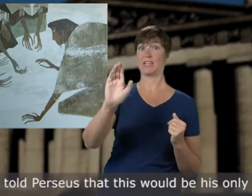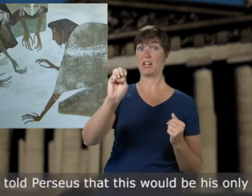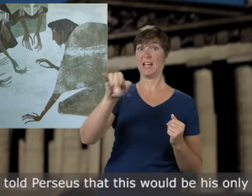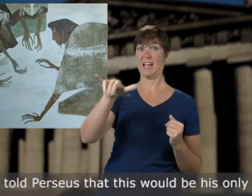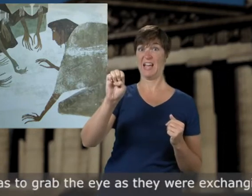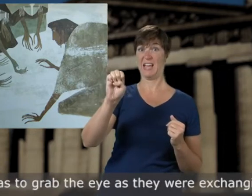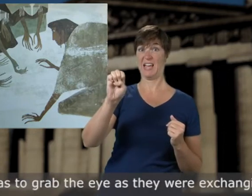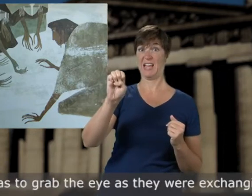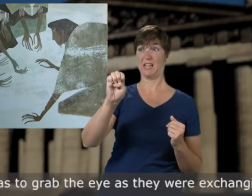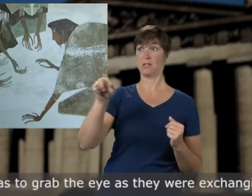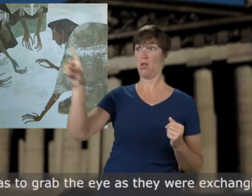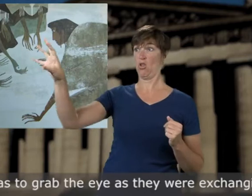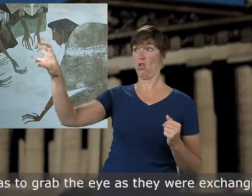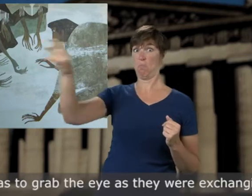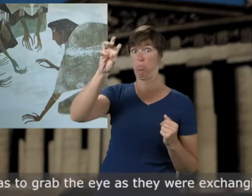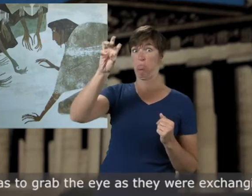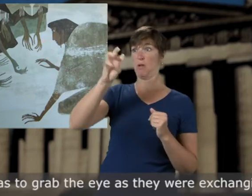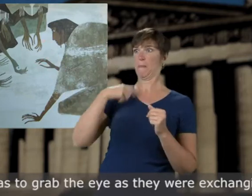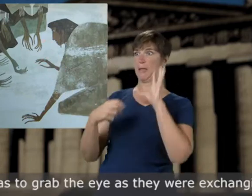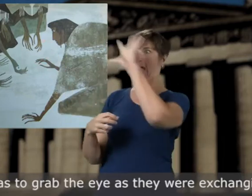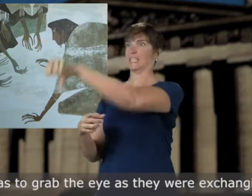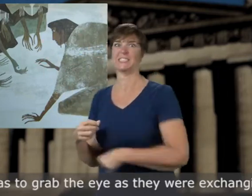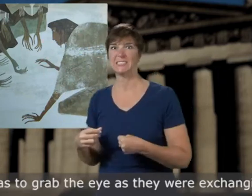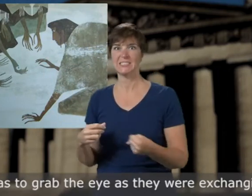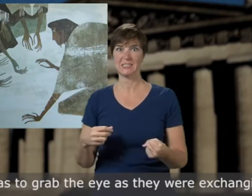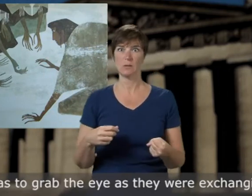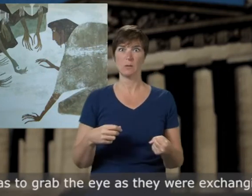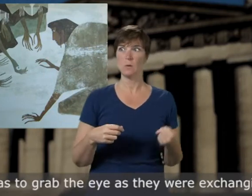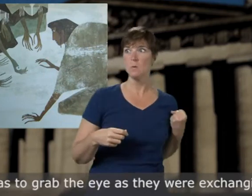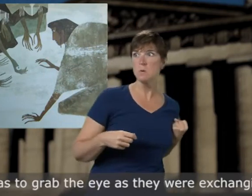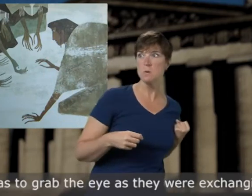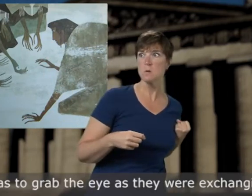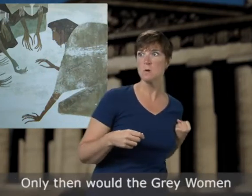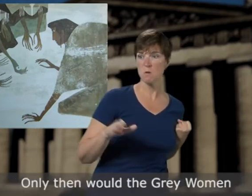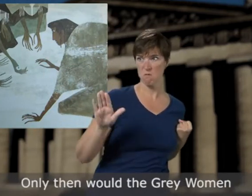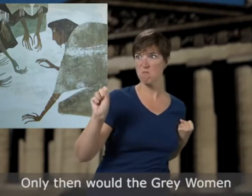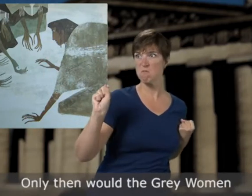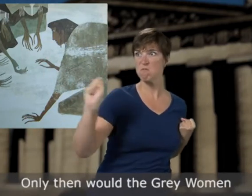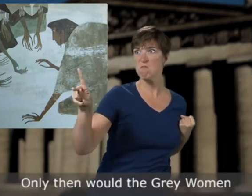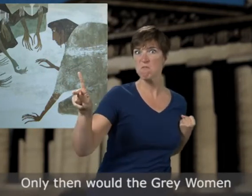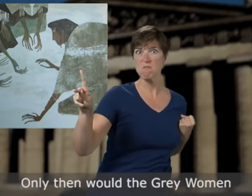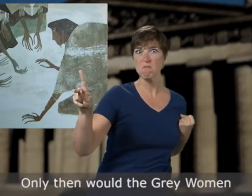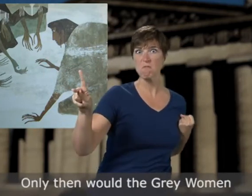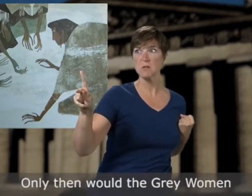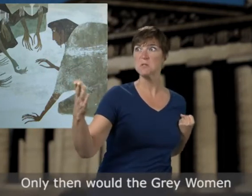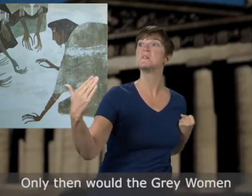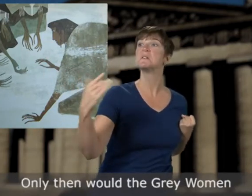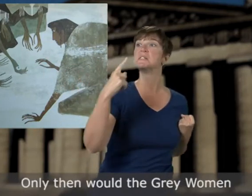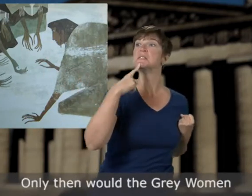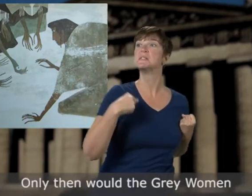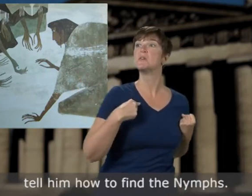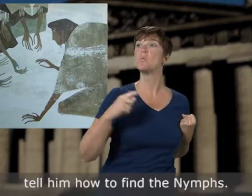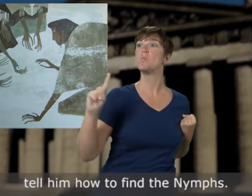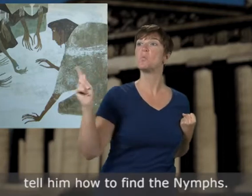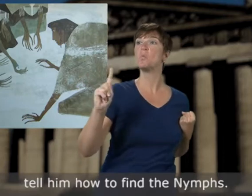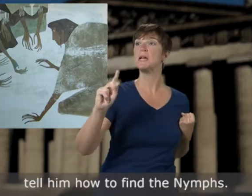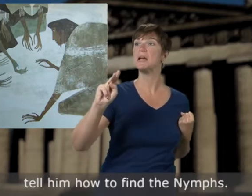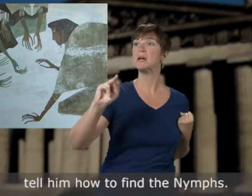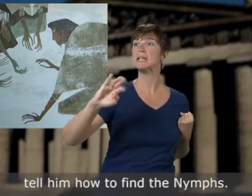he was to grab the eye as they were exchanging it only then would the gray women tell him how to